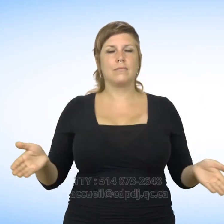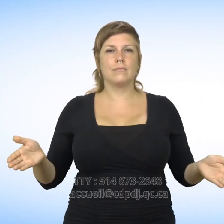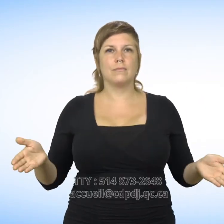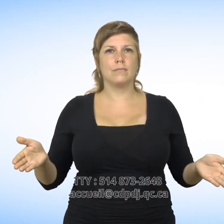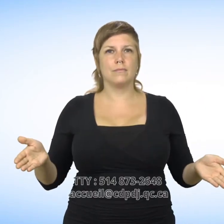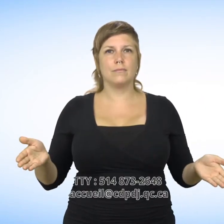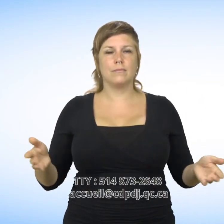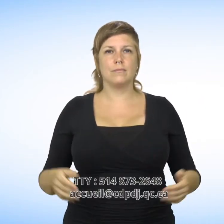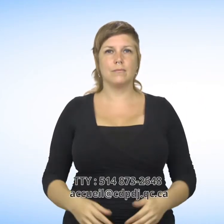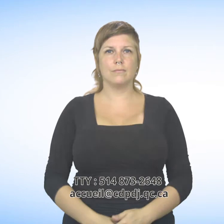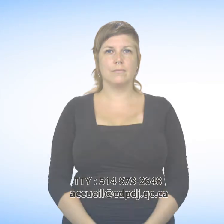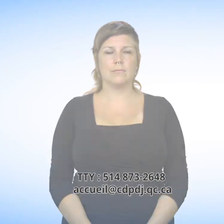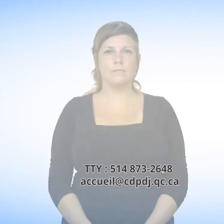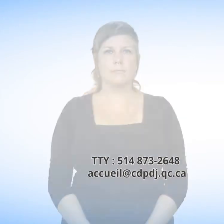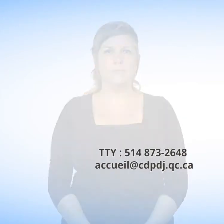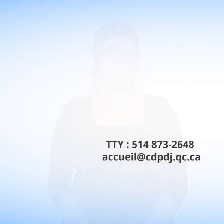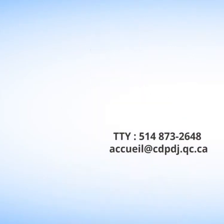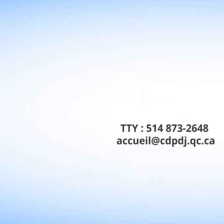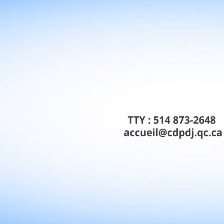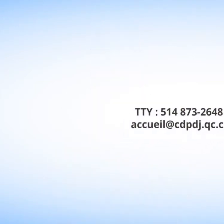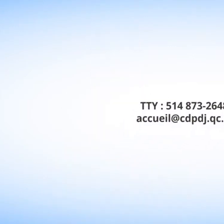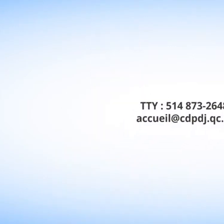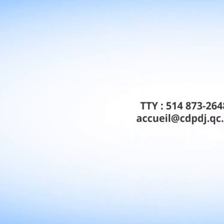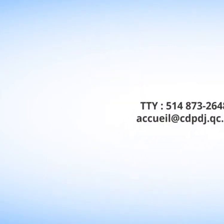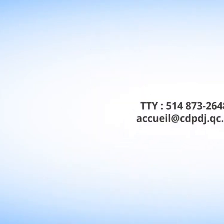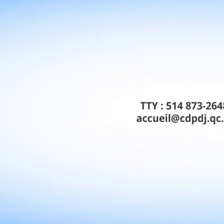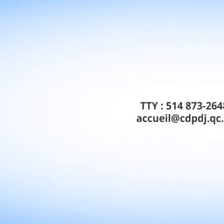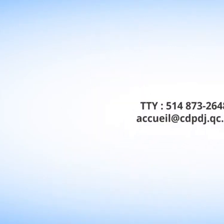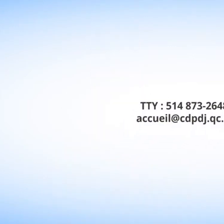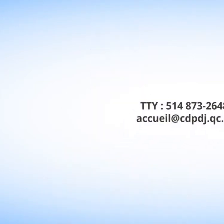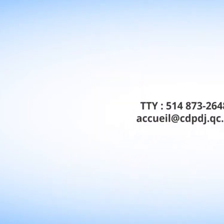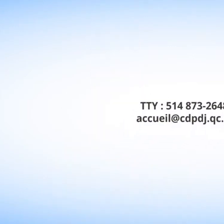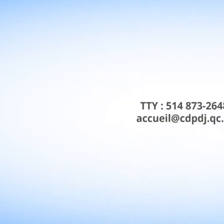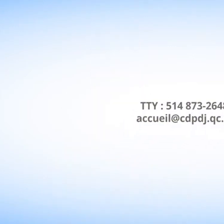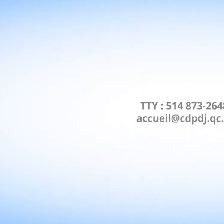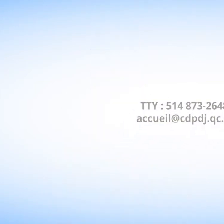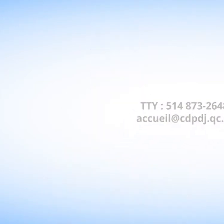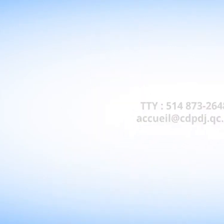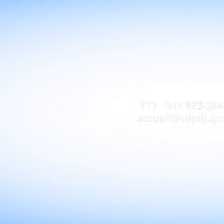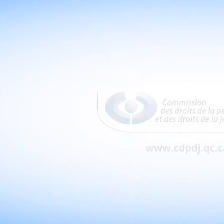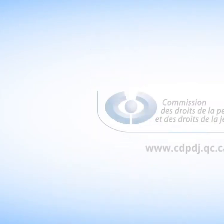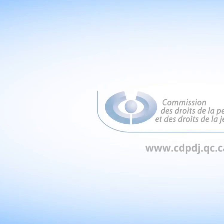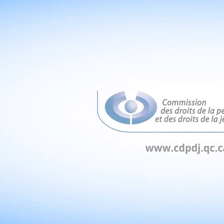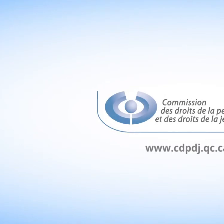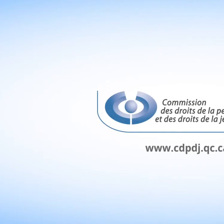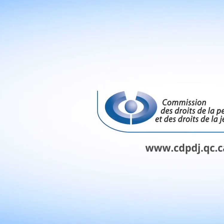-873-2648 or by email at cdpdj.qc